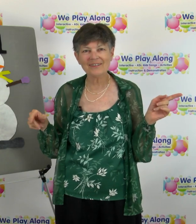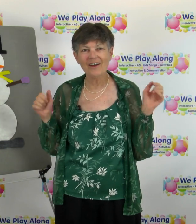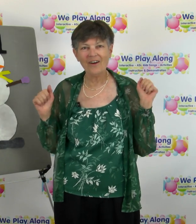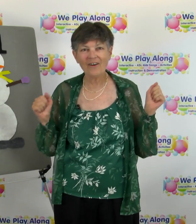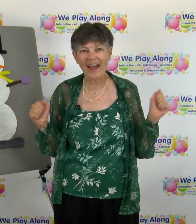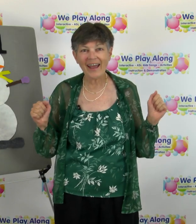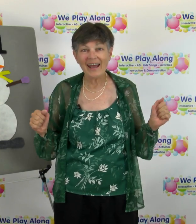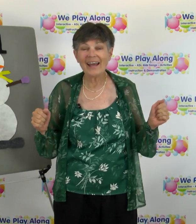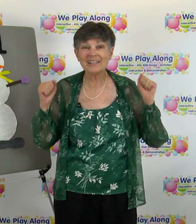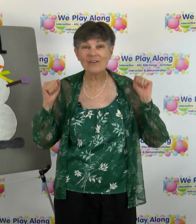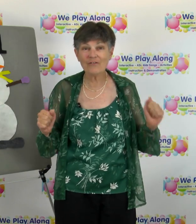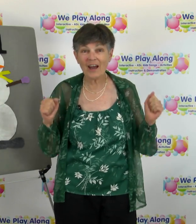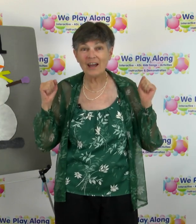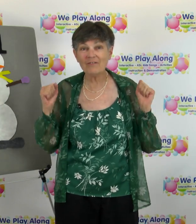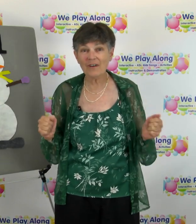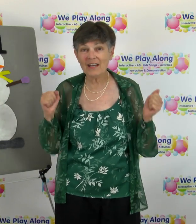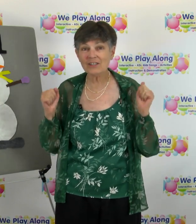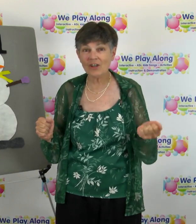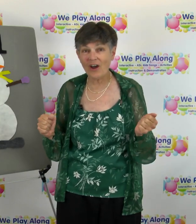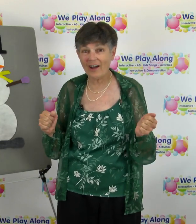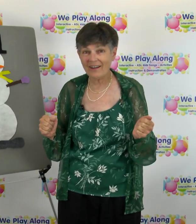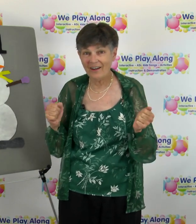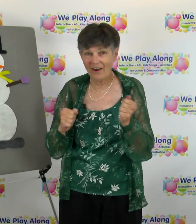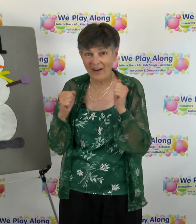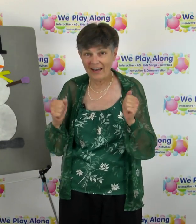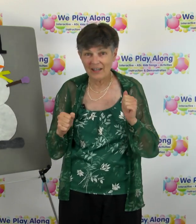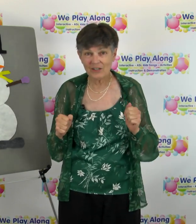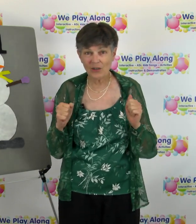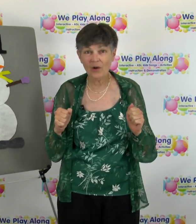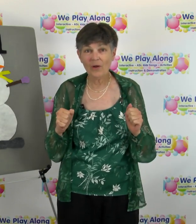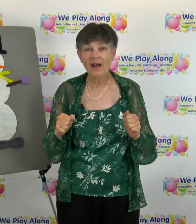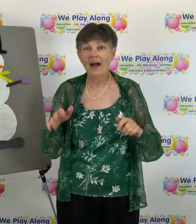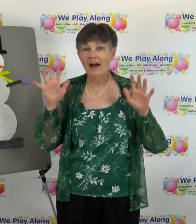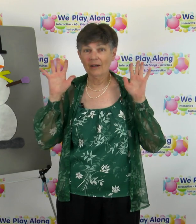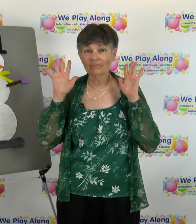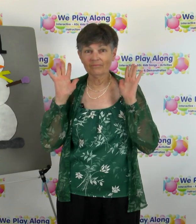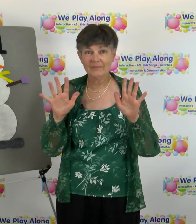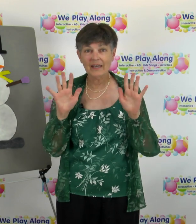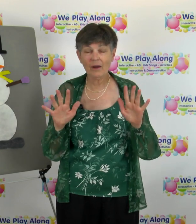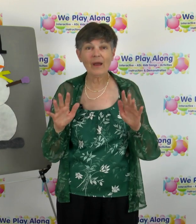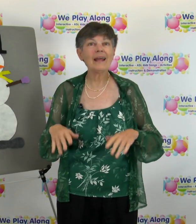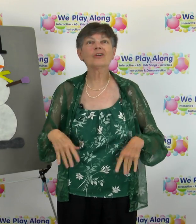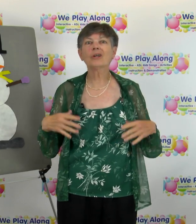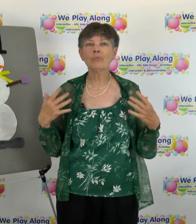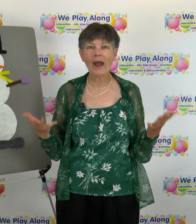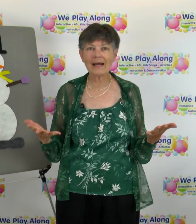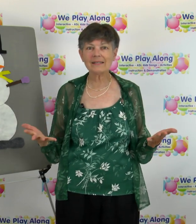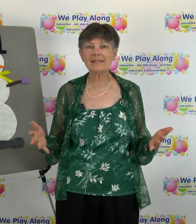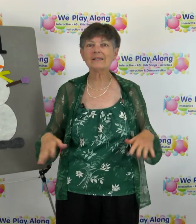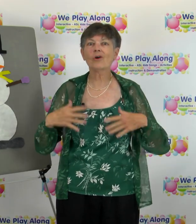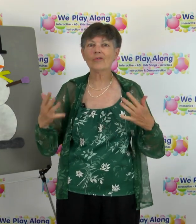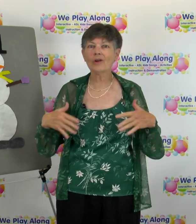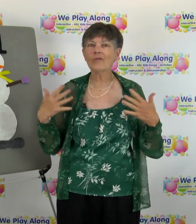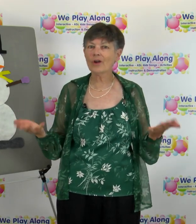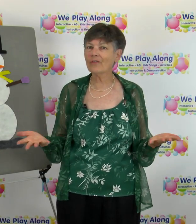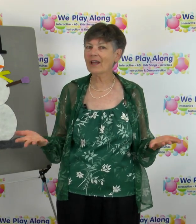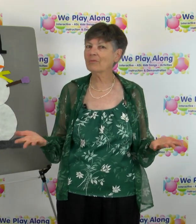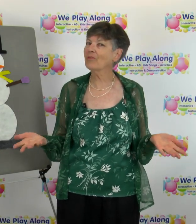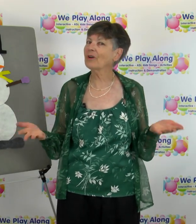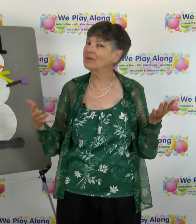okay it's a fun fun song alright so um get ready and you can practice this over and over and over again before you